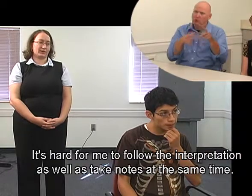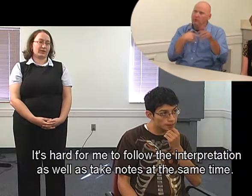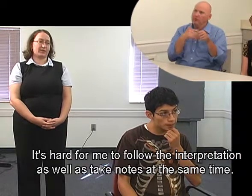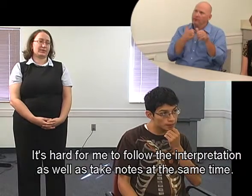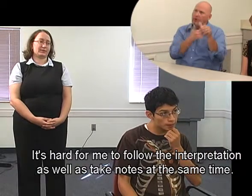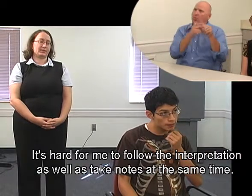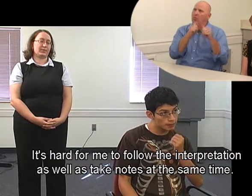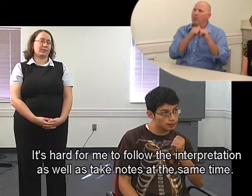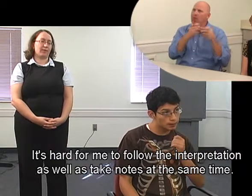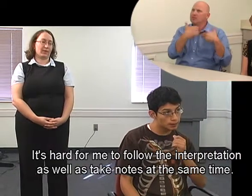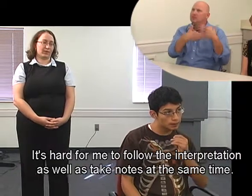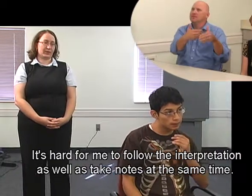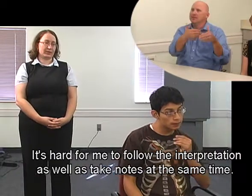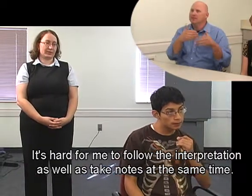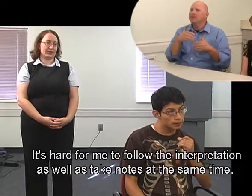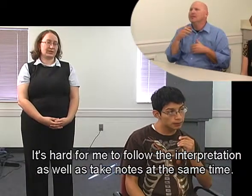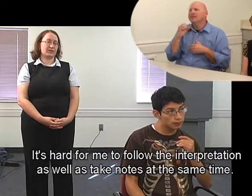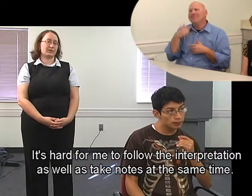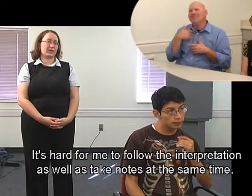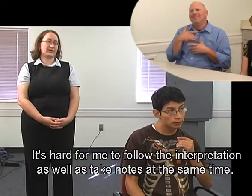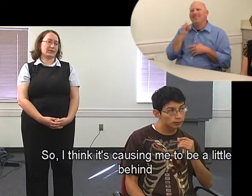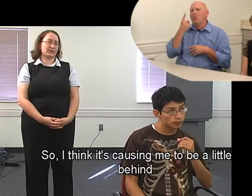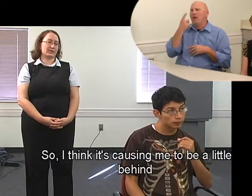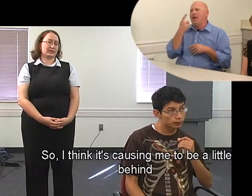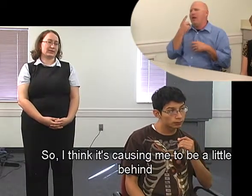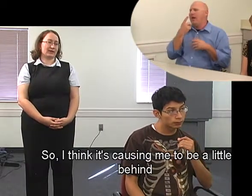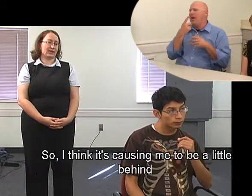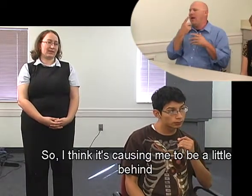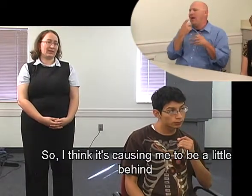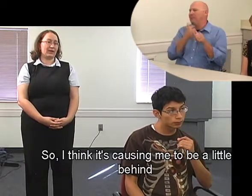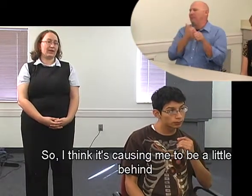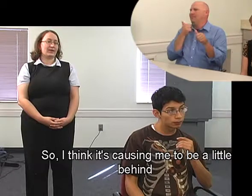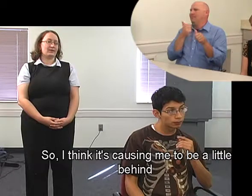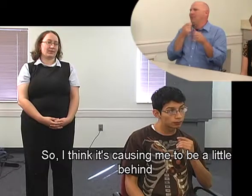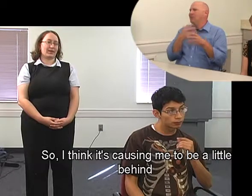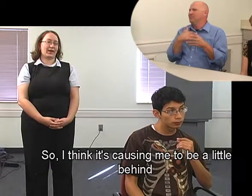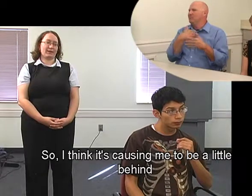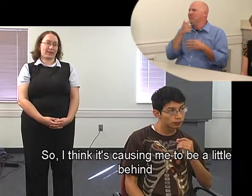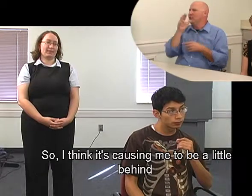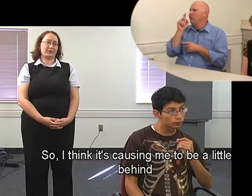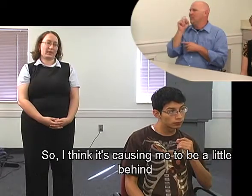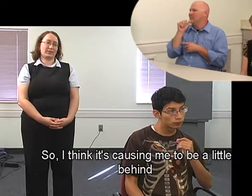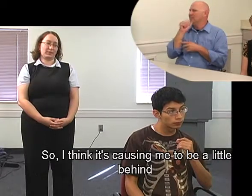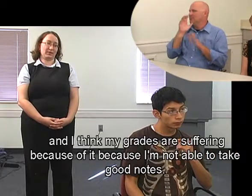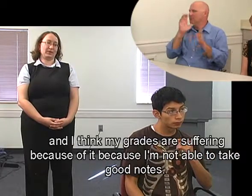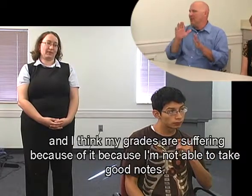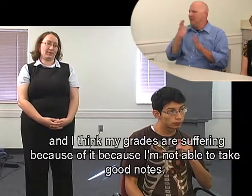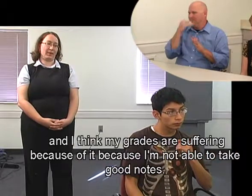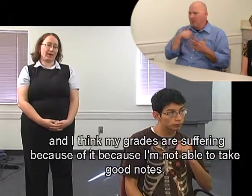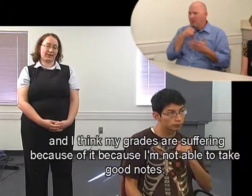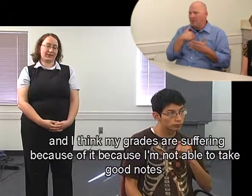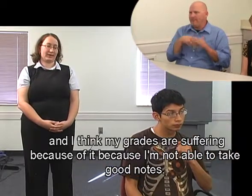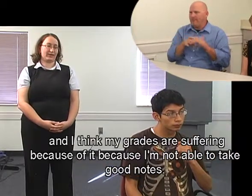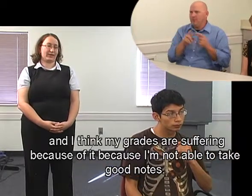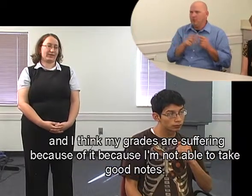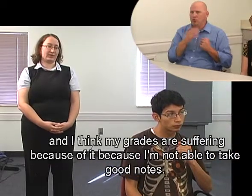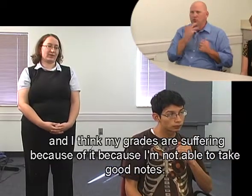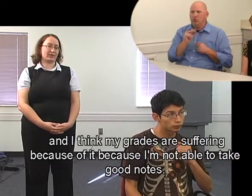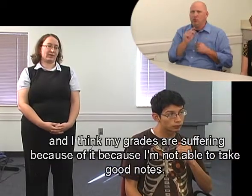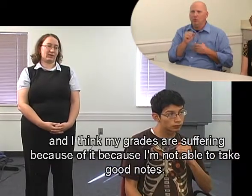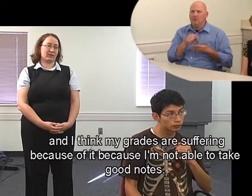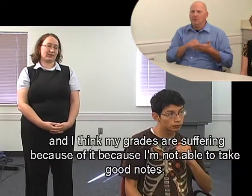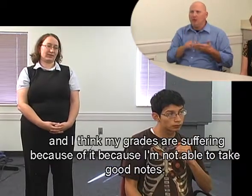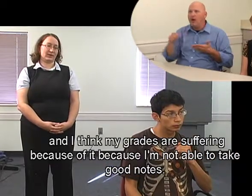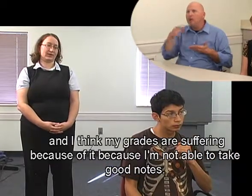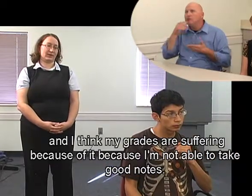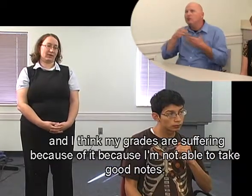It's hard for me to follow the interpretation as well as take notes at the same time. So I think it's causing me to be a little behind and I think my grades are